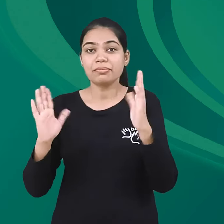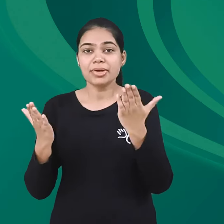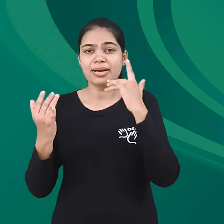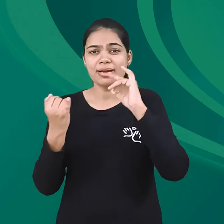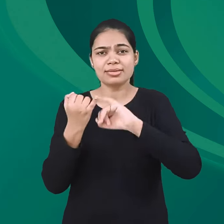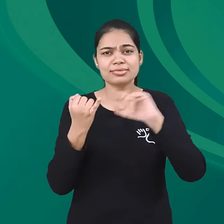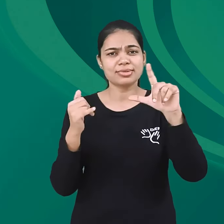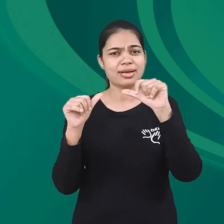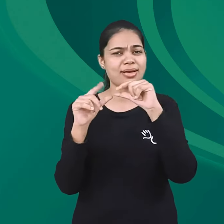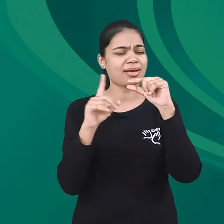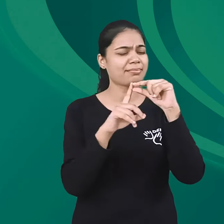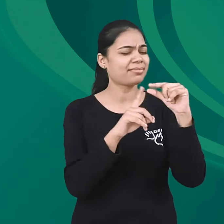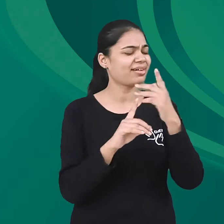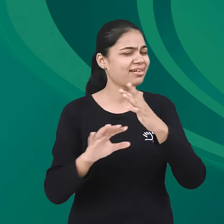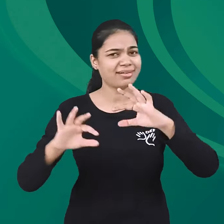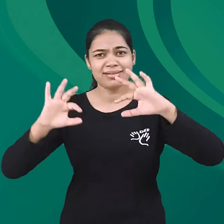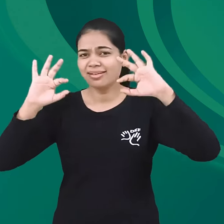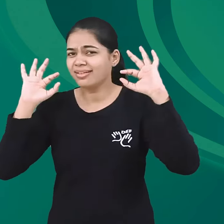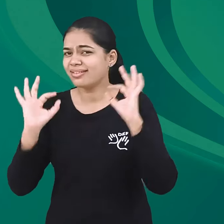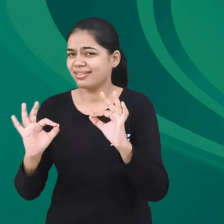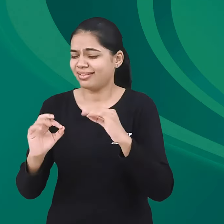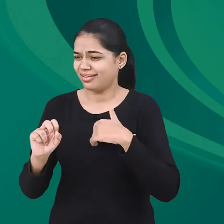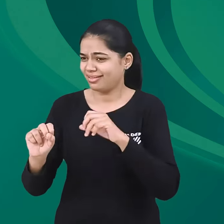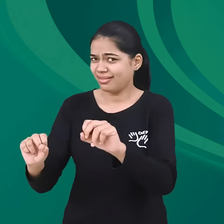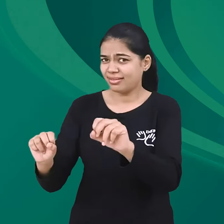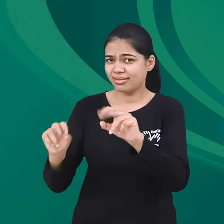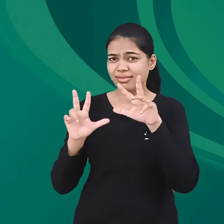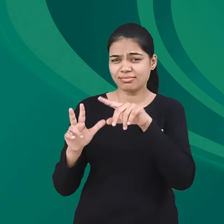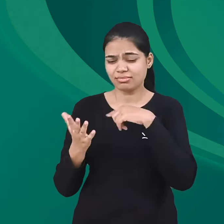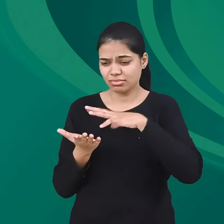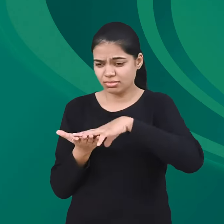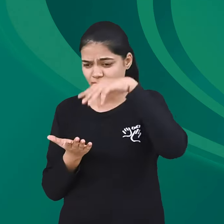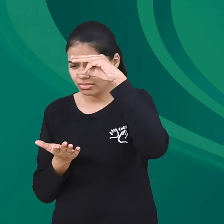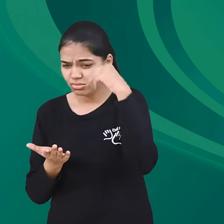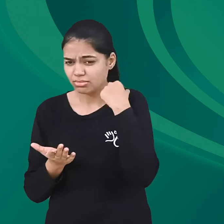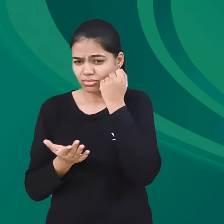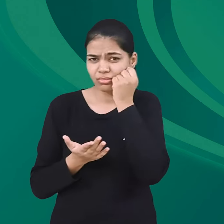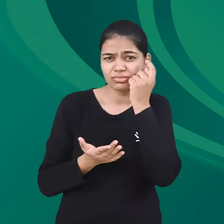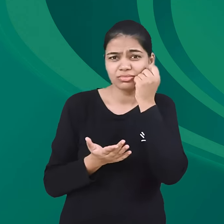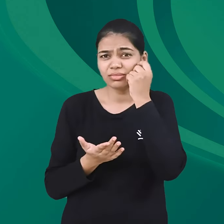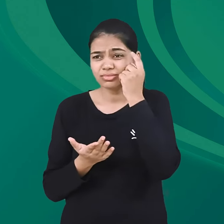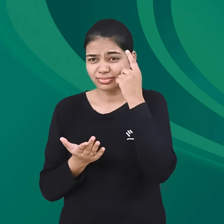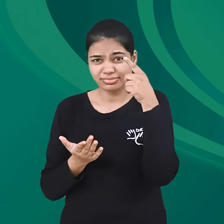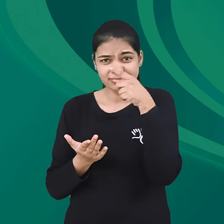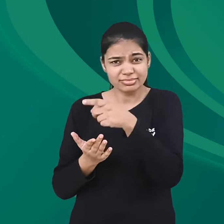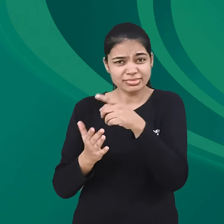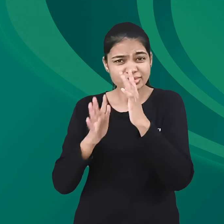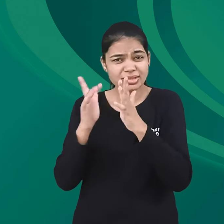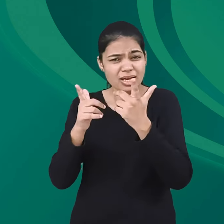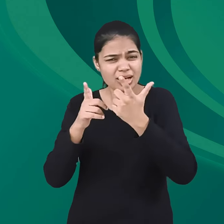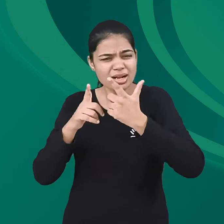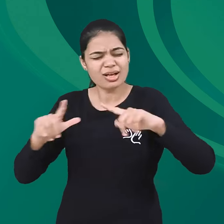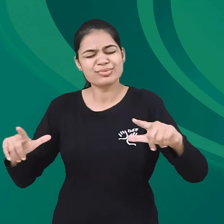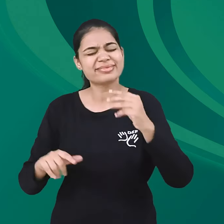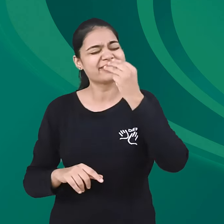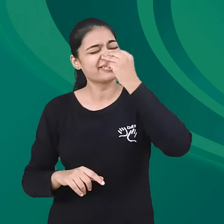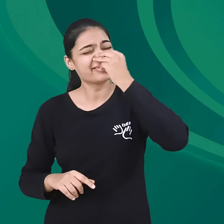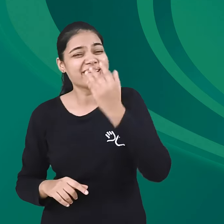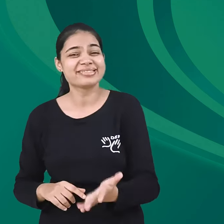iSell app is an amazing platform to understand and learn the sign language in a very, very